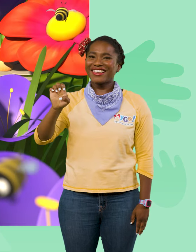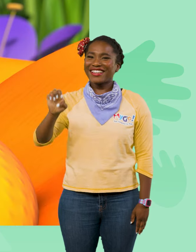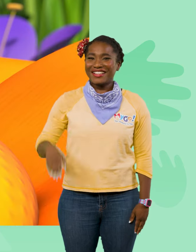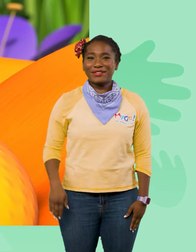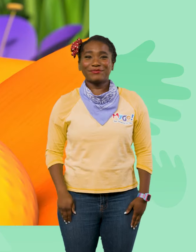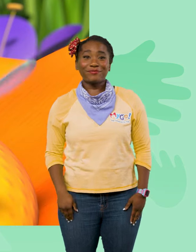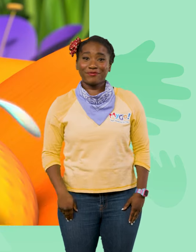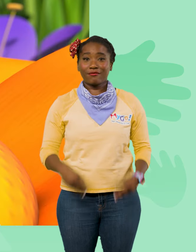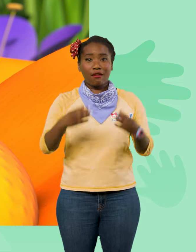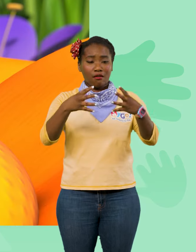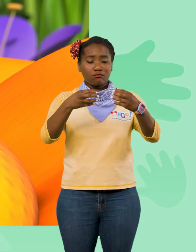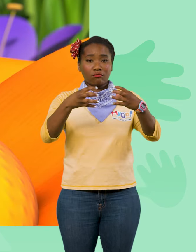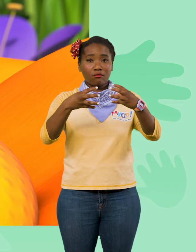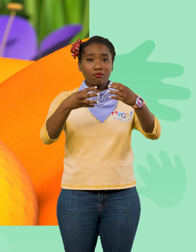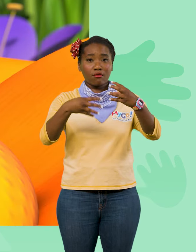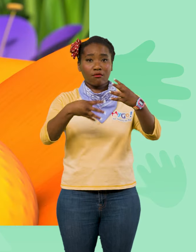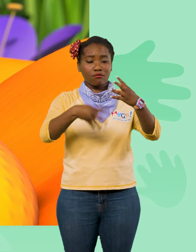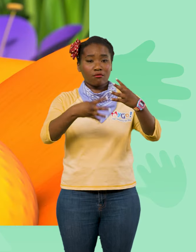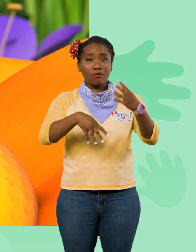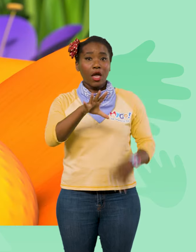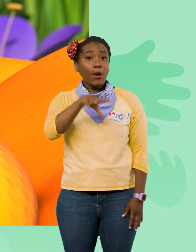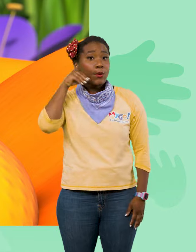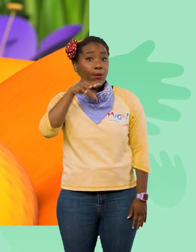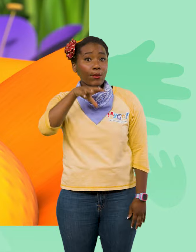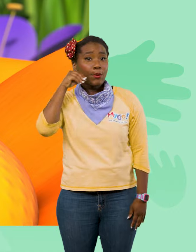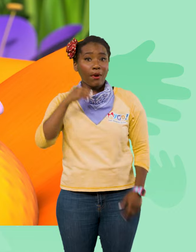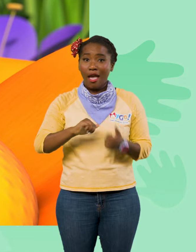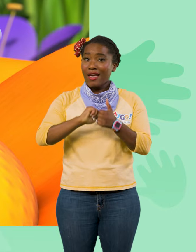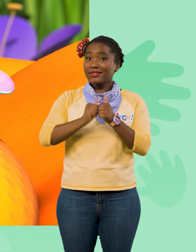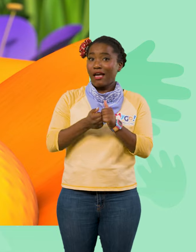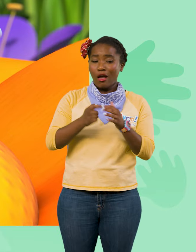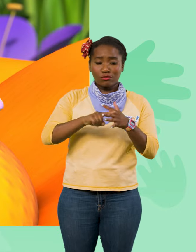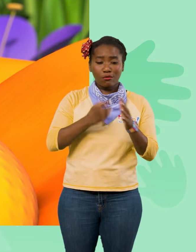I'm using my tongue to drink in this sweet nectar. It's how we bees start to make honey.